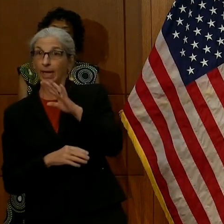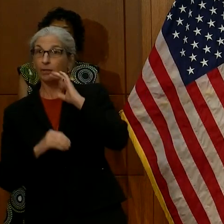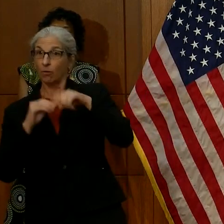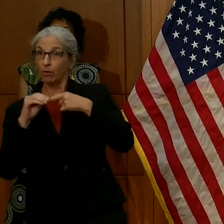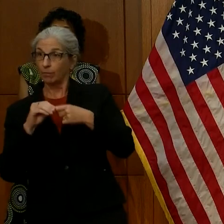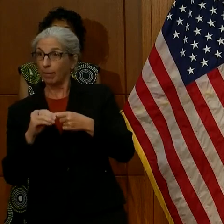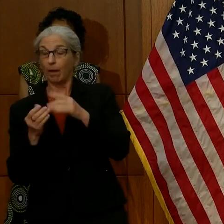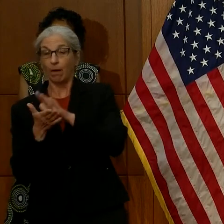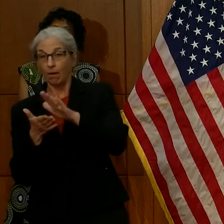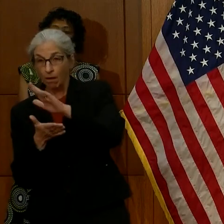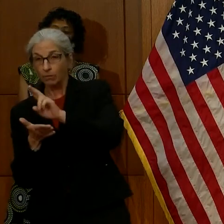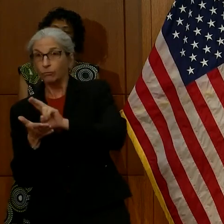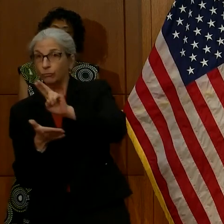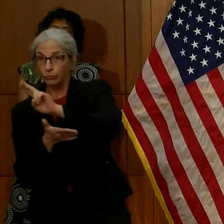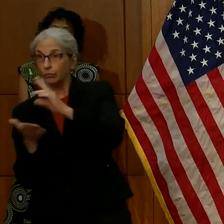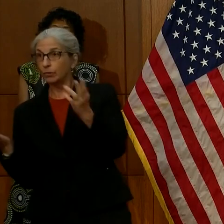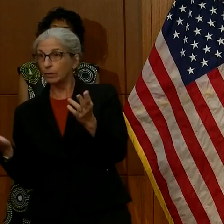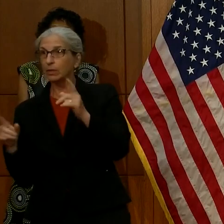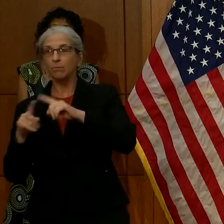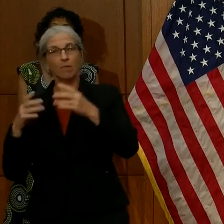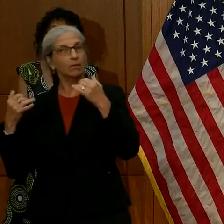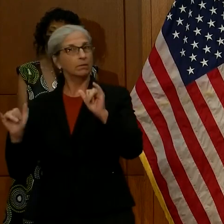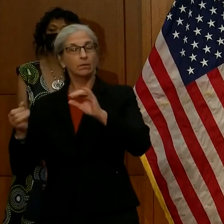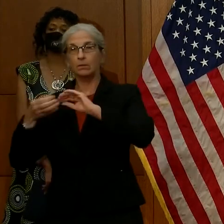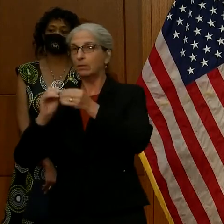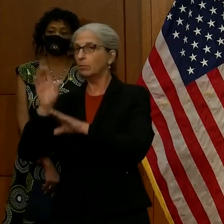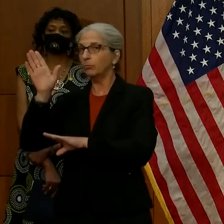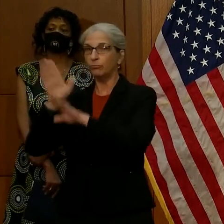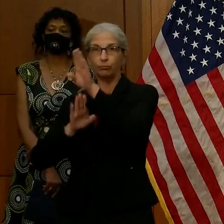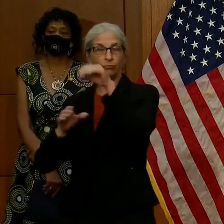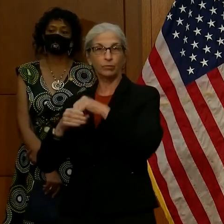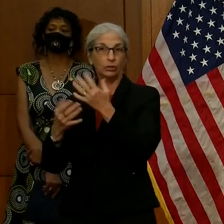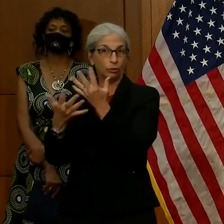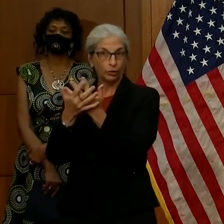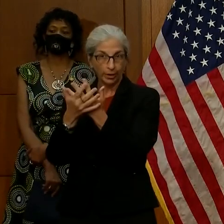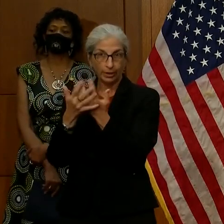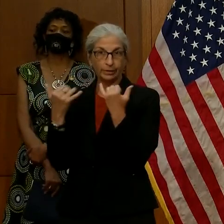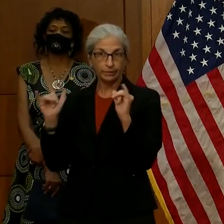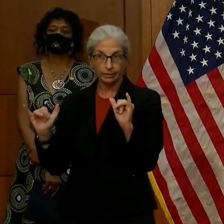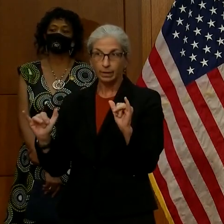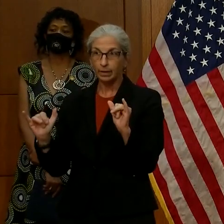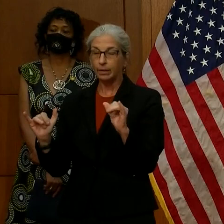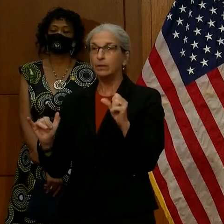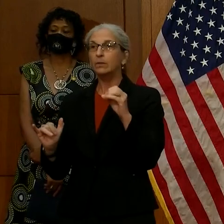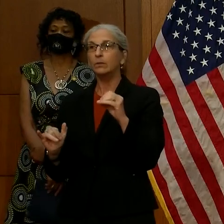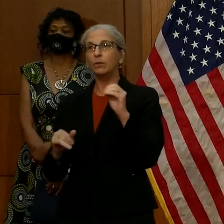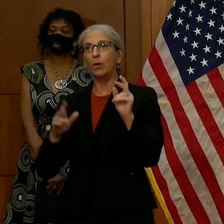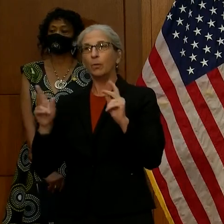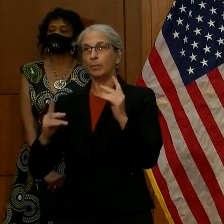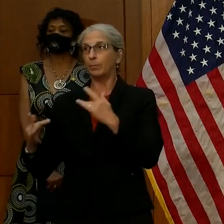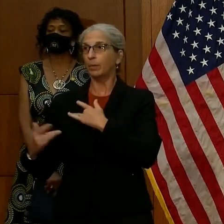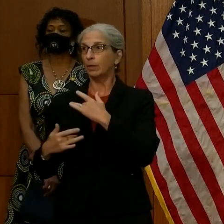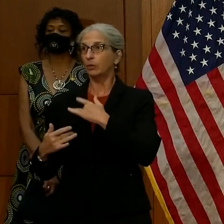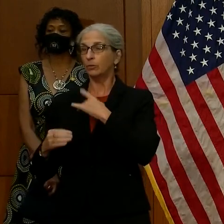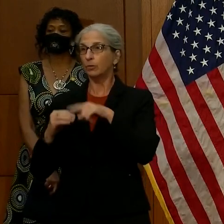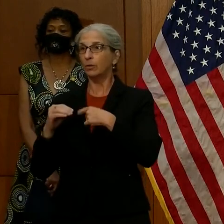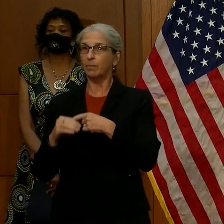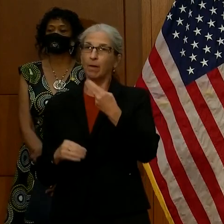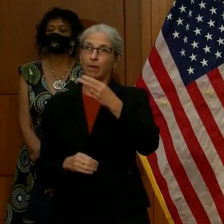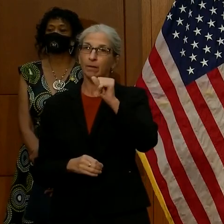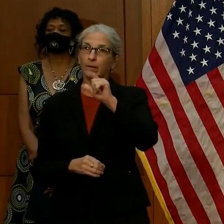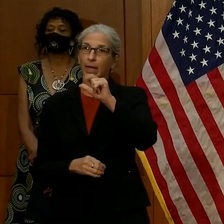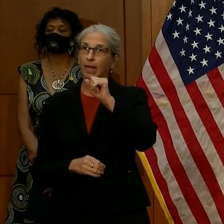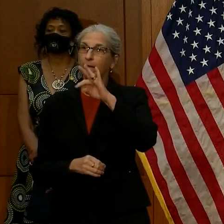surges in colleges, but there are still numbers rising in our correctional facilities. And some folks were concerned about Halifax,